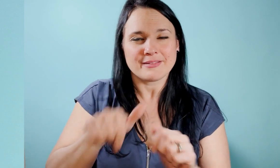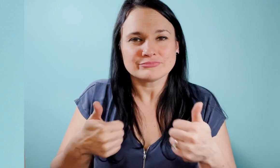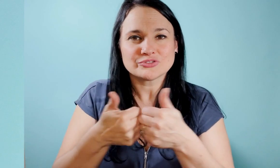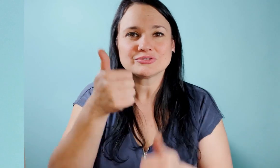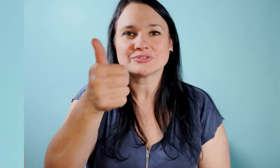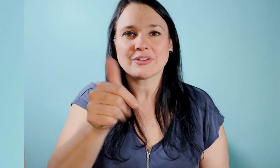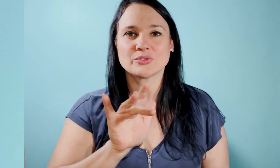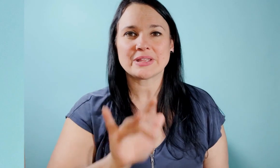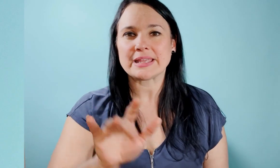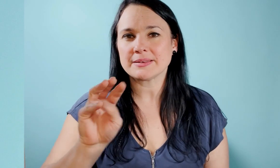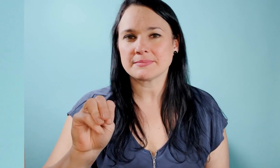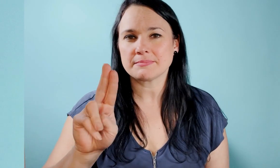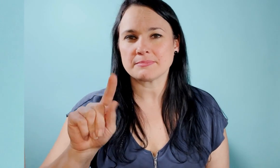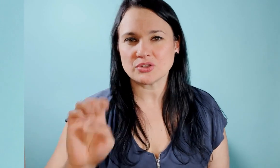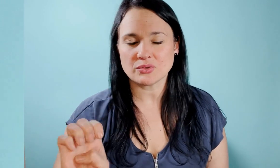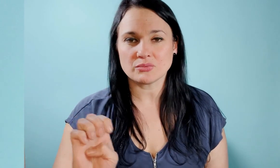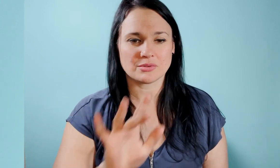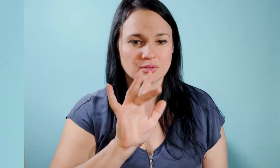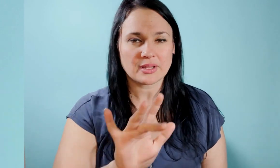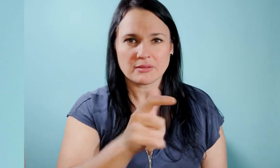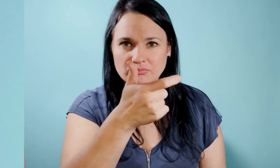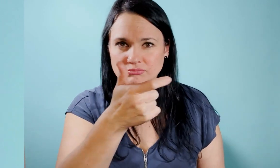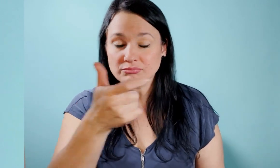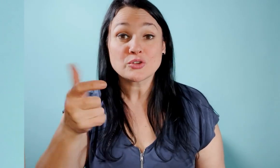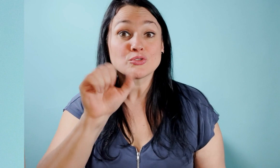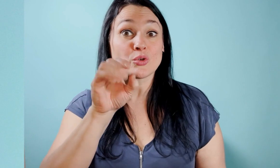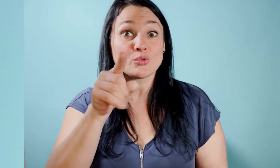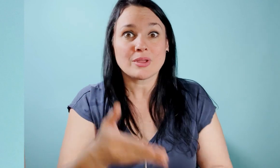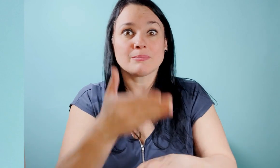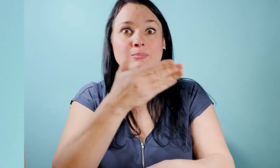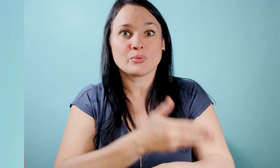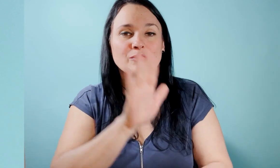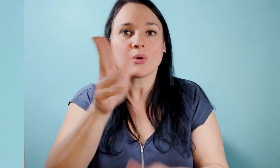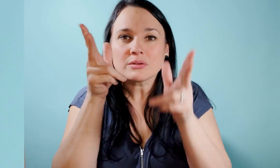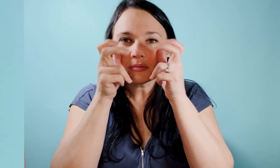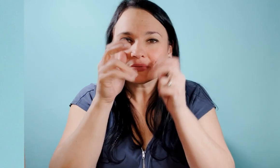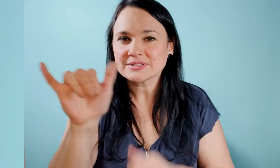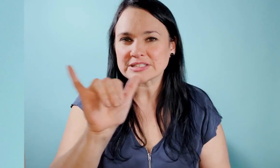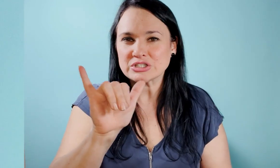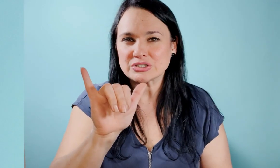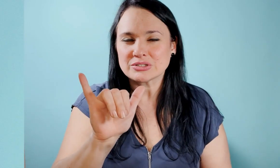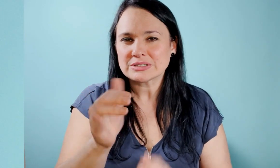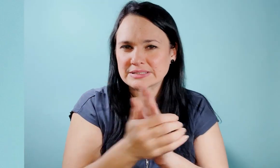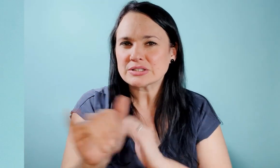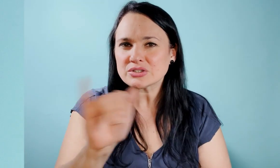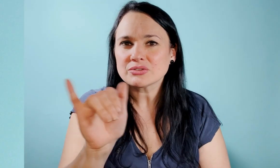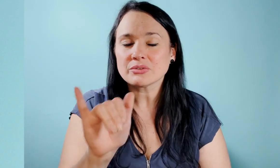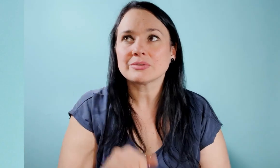and challenge yourself to hit the mute button now click that watch it over so you can you know improve your